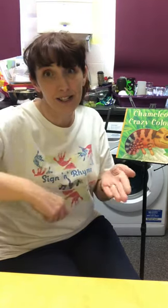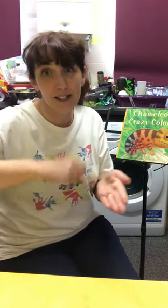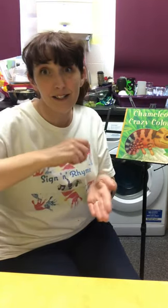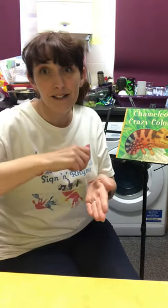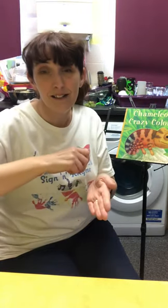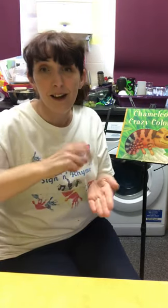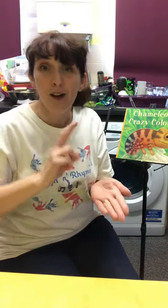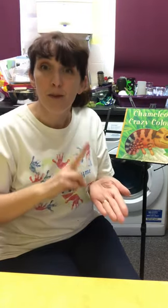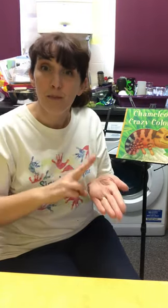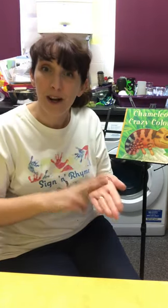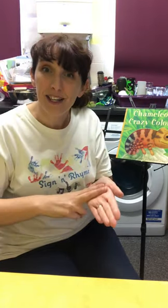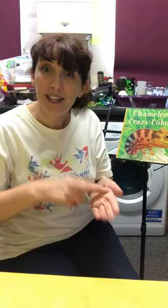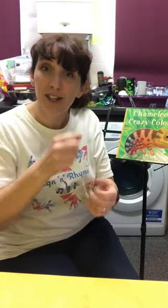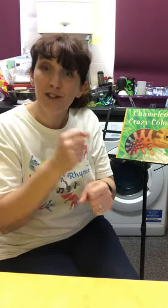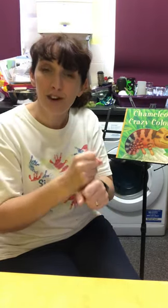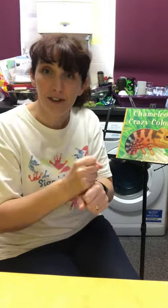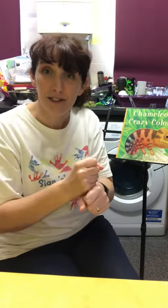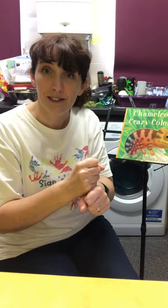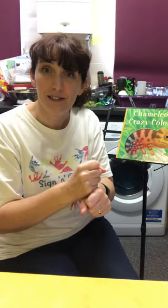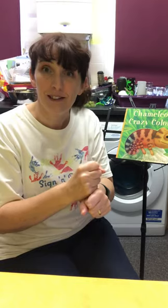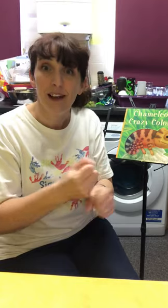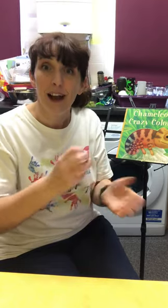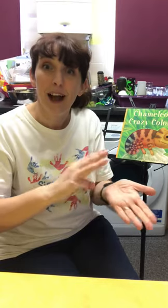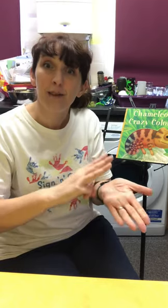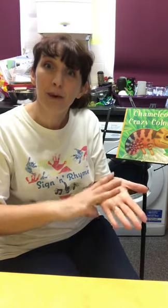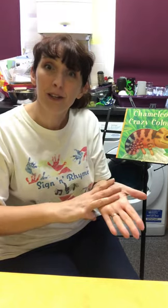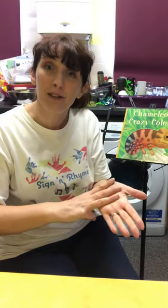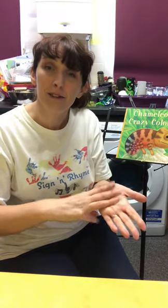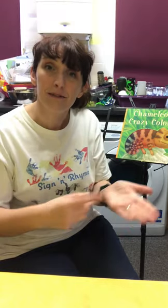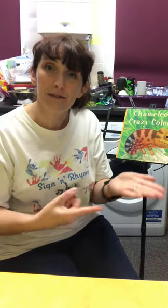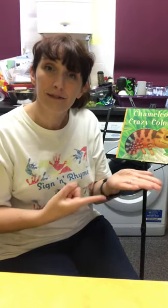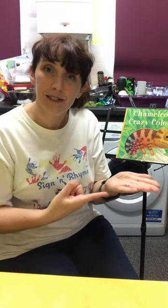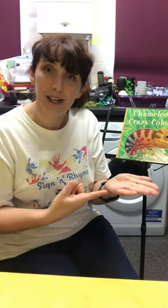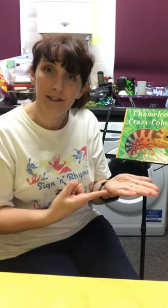by Nicola Grant and Michael Terry.